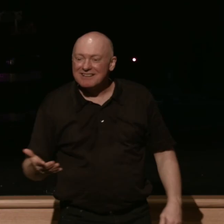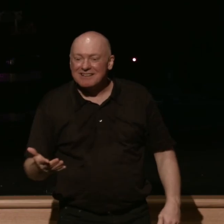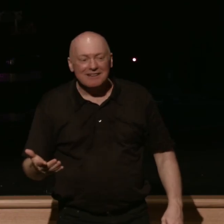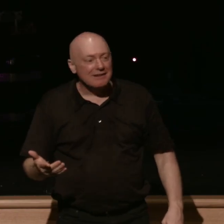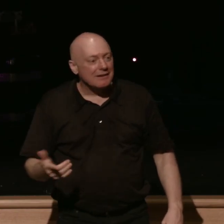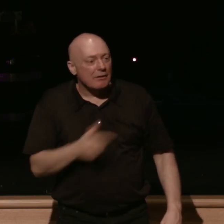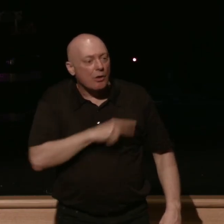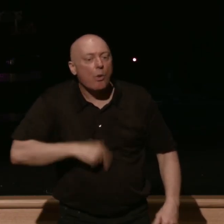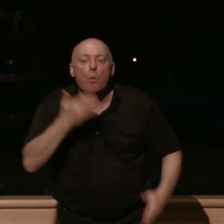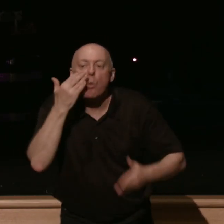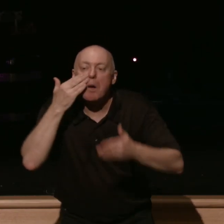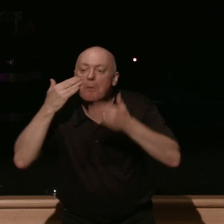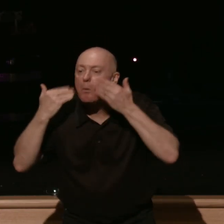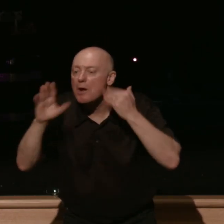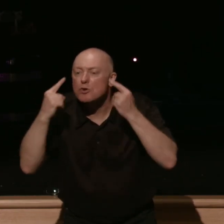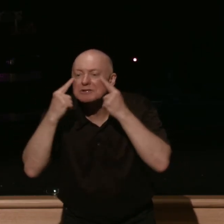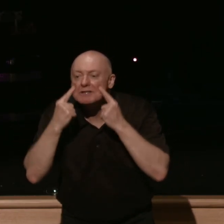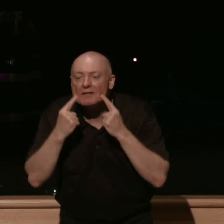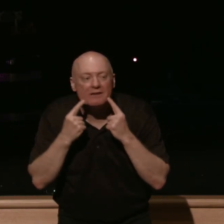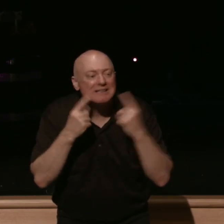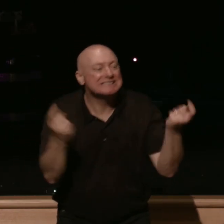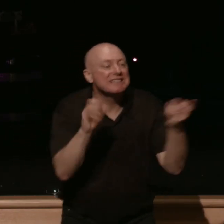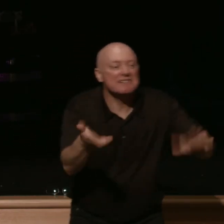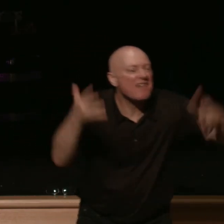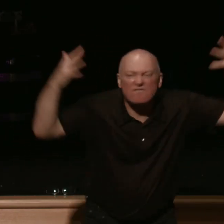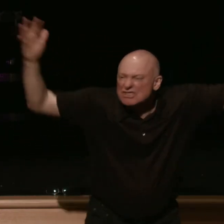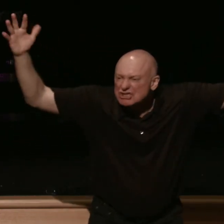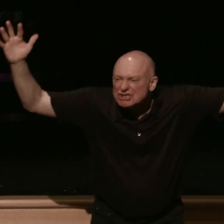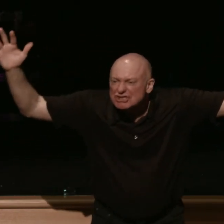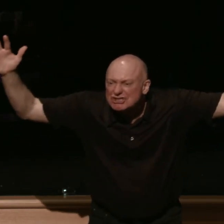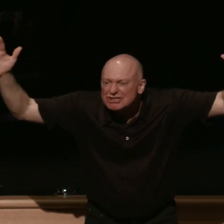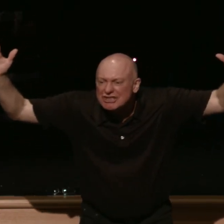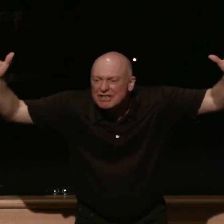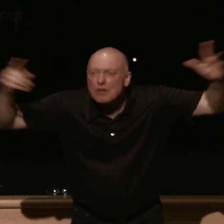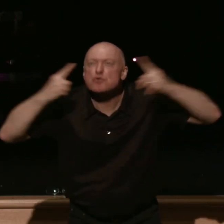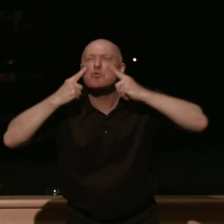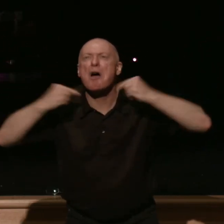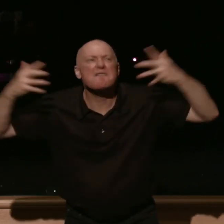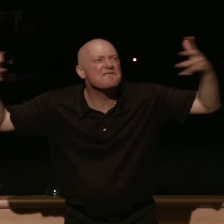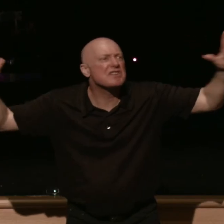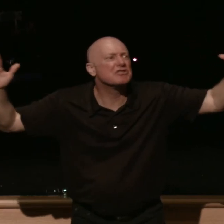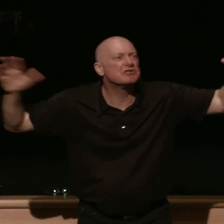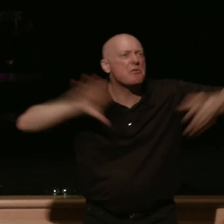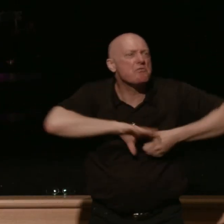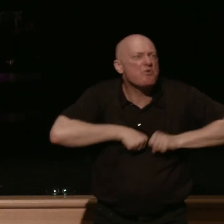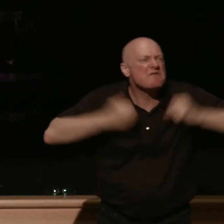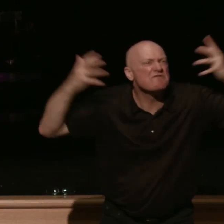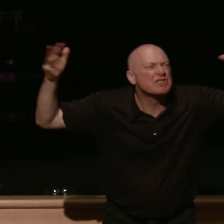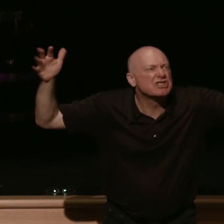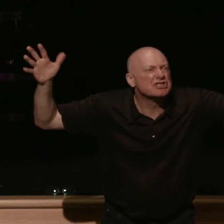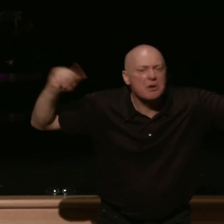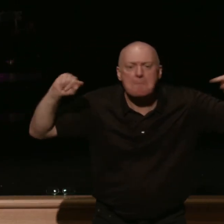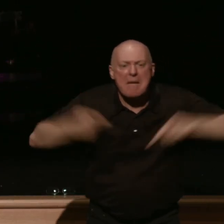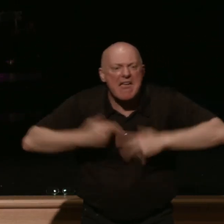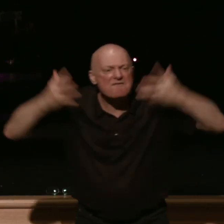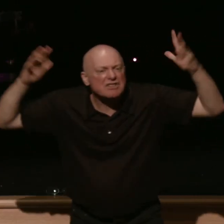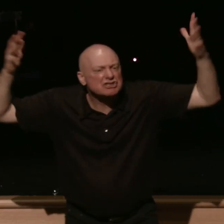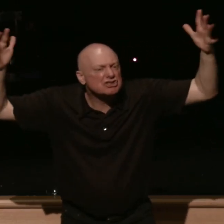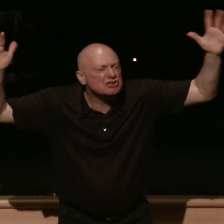every tear and sin and death are no more and crying is no more and mourning is no more and pain is no more and the former